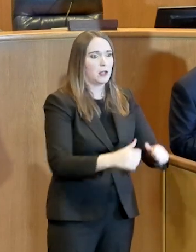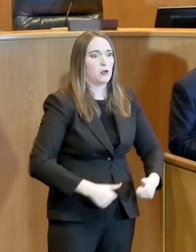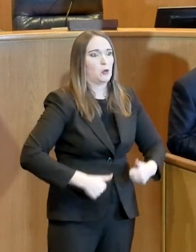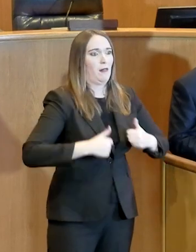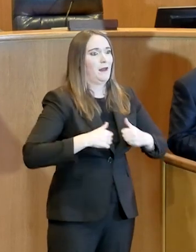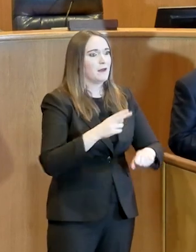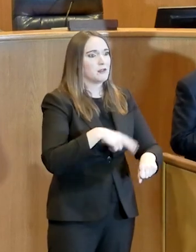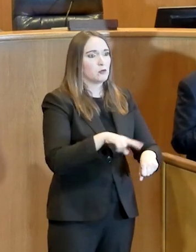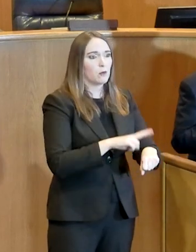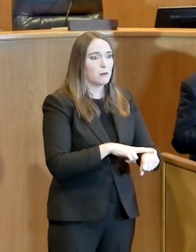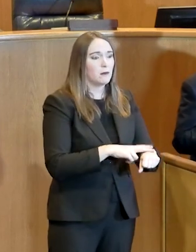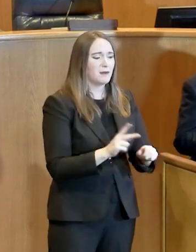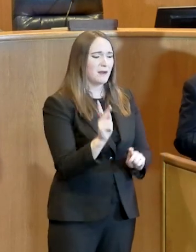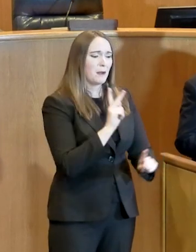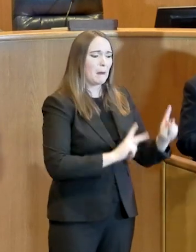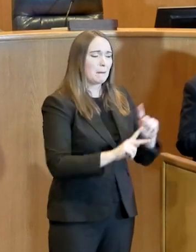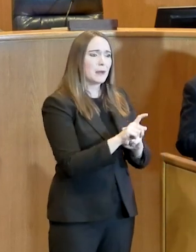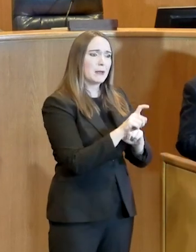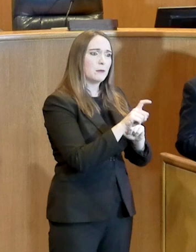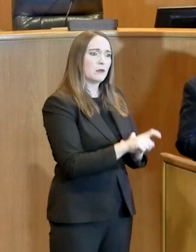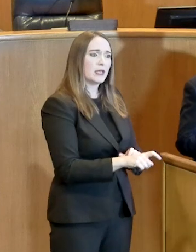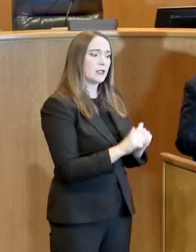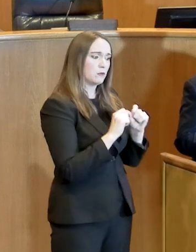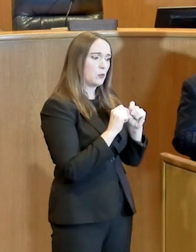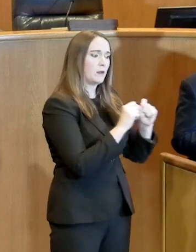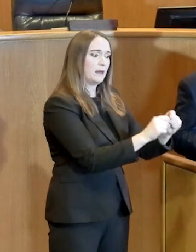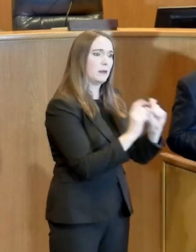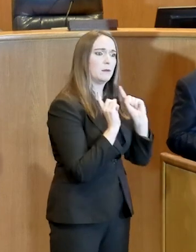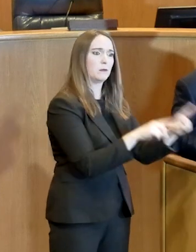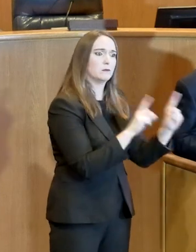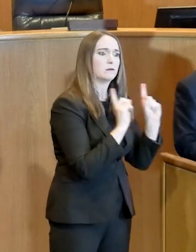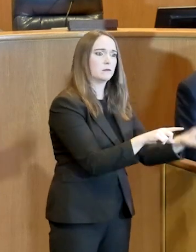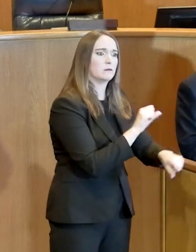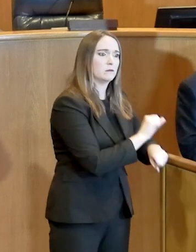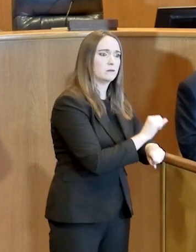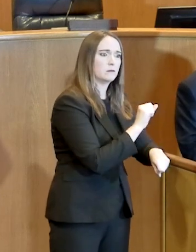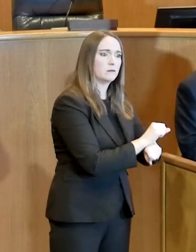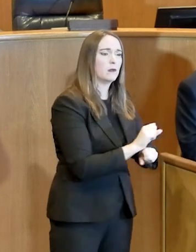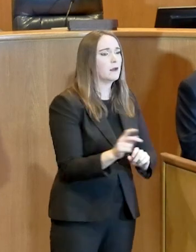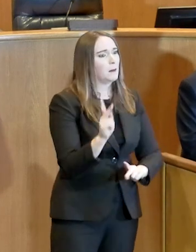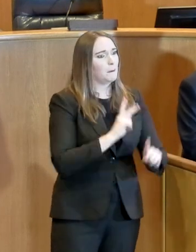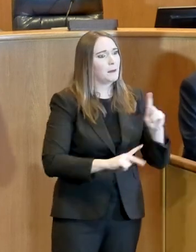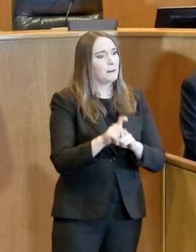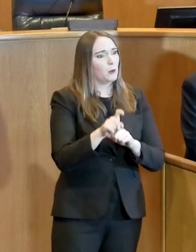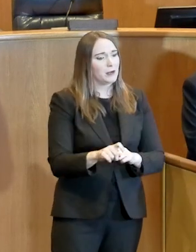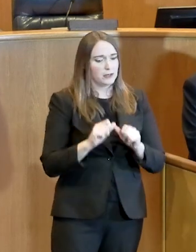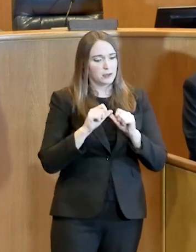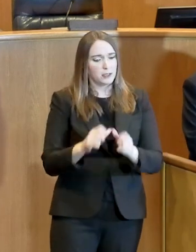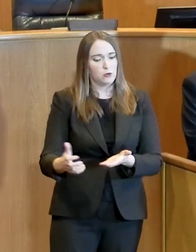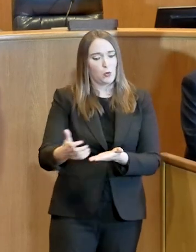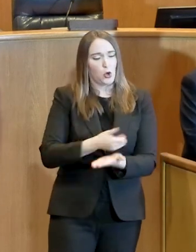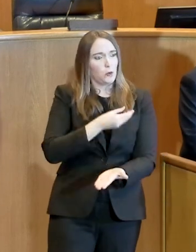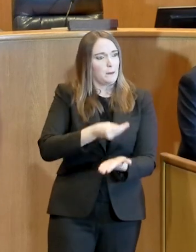have a job and for our citizens to be able to continue to provide for their families.